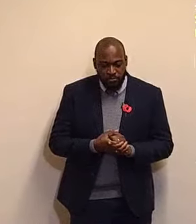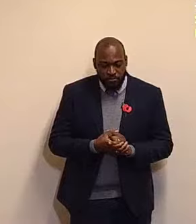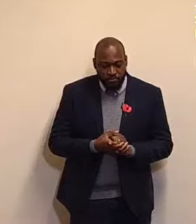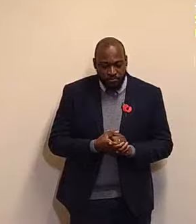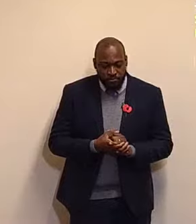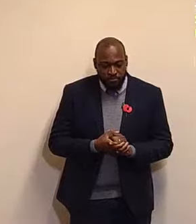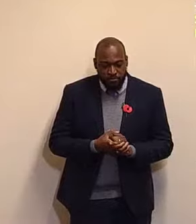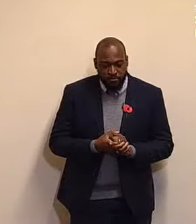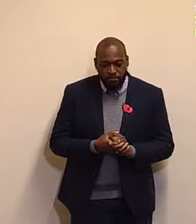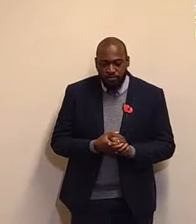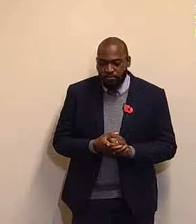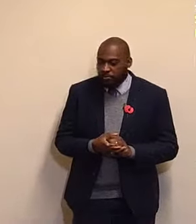Let's pray together.